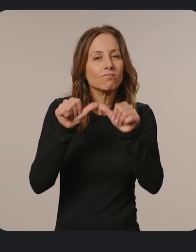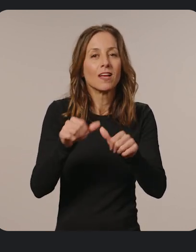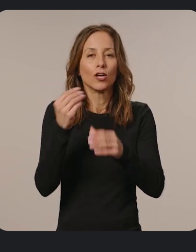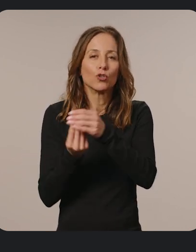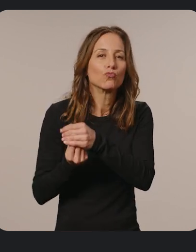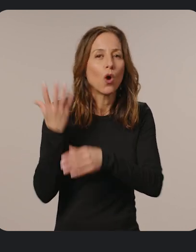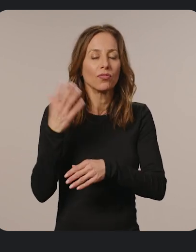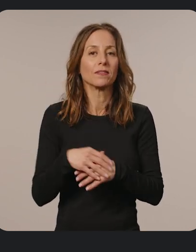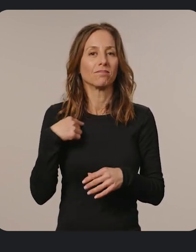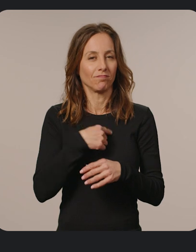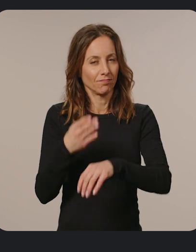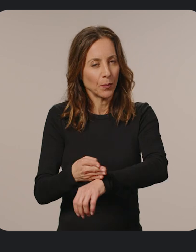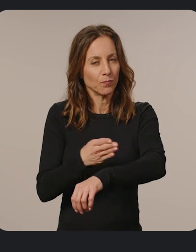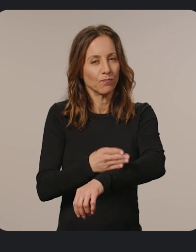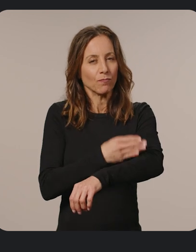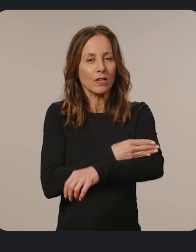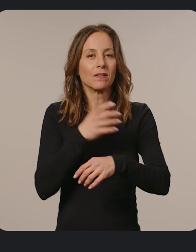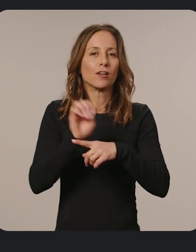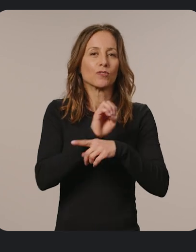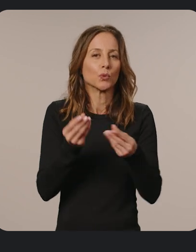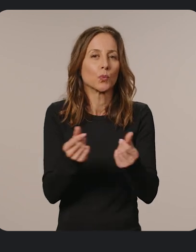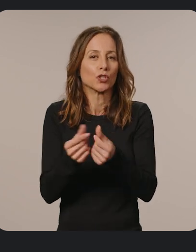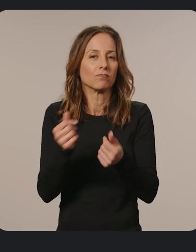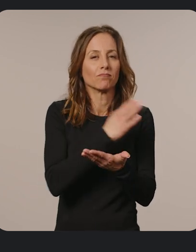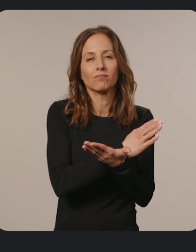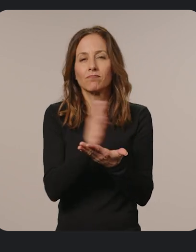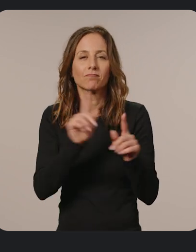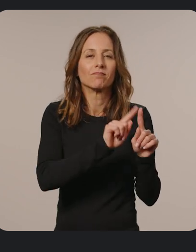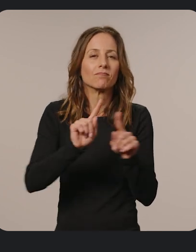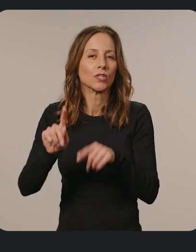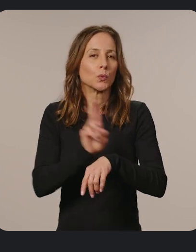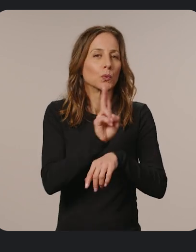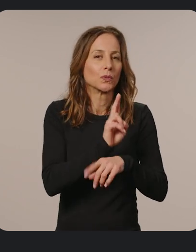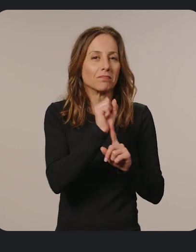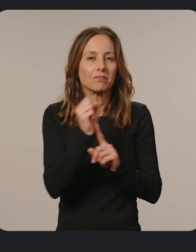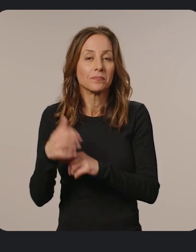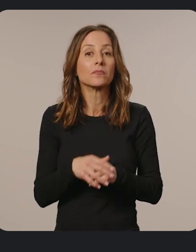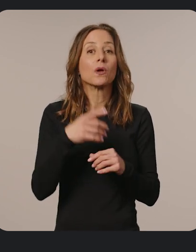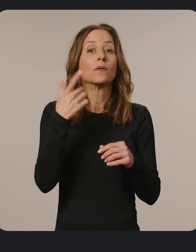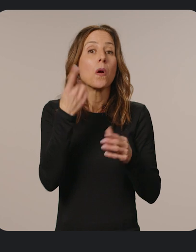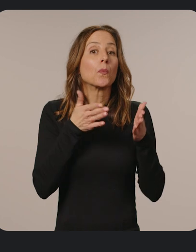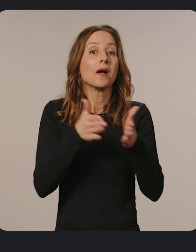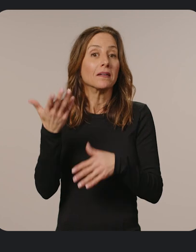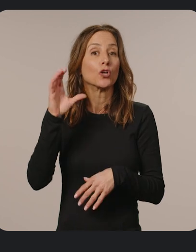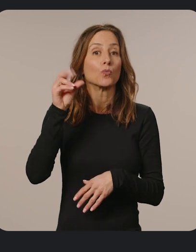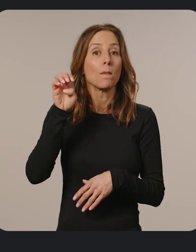and growth, we've been improving enterprise solutions across a variety of use cases. One of the ways Chrome OS helps